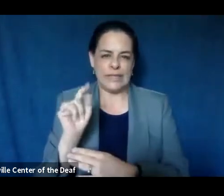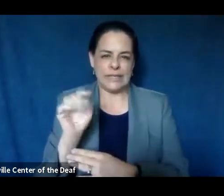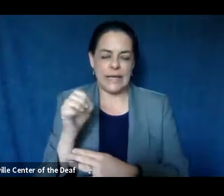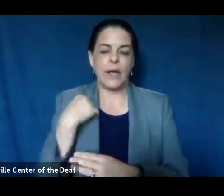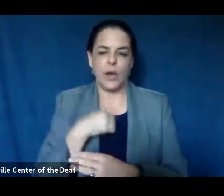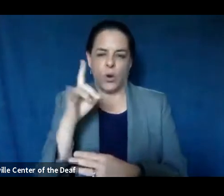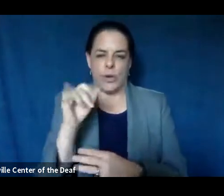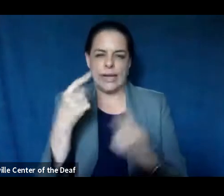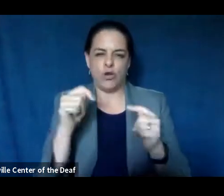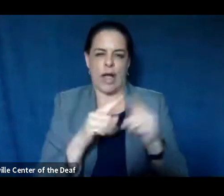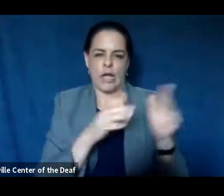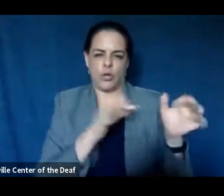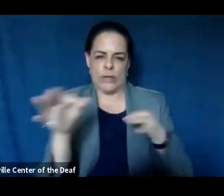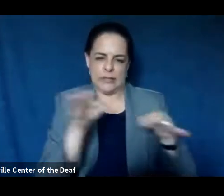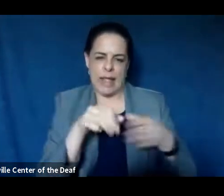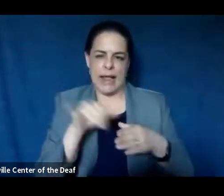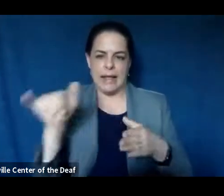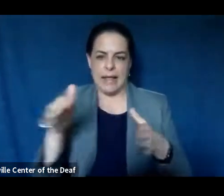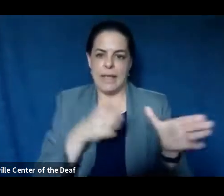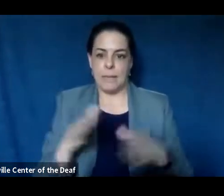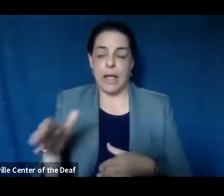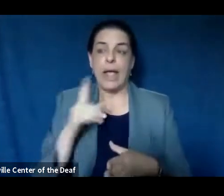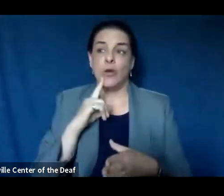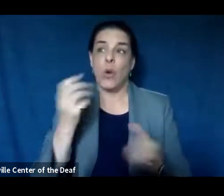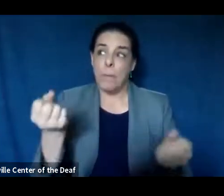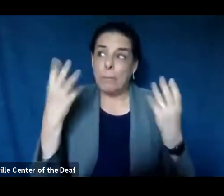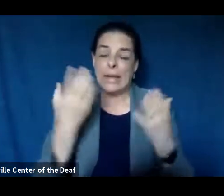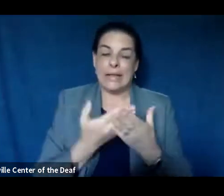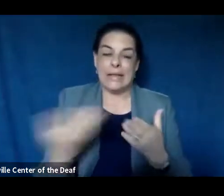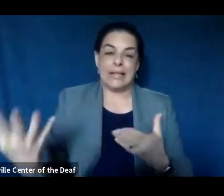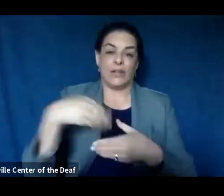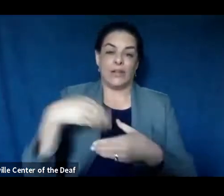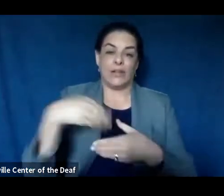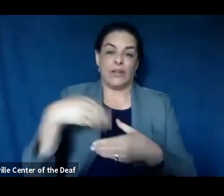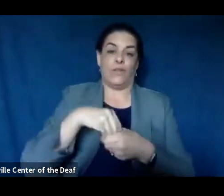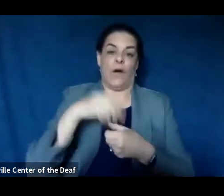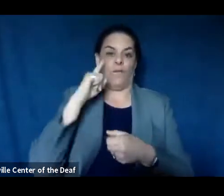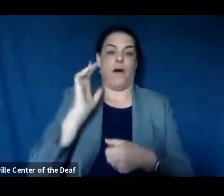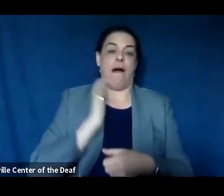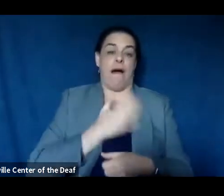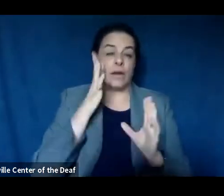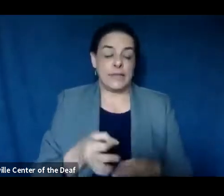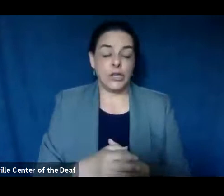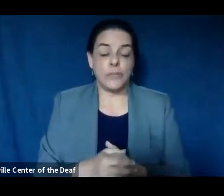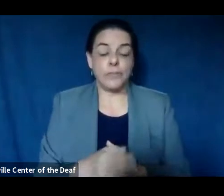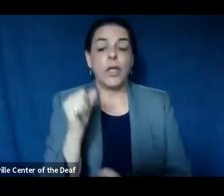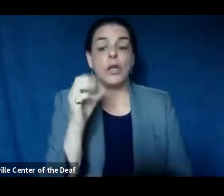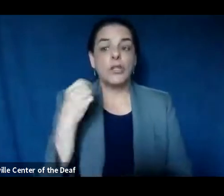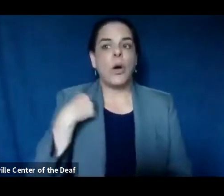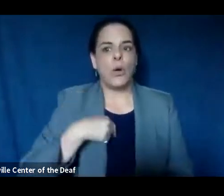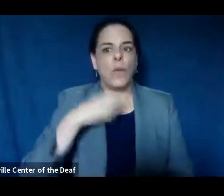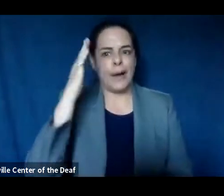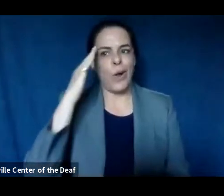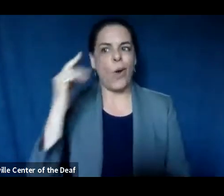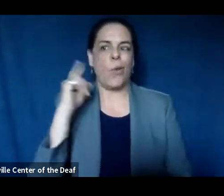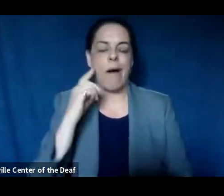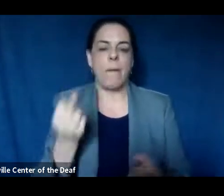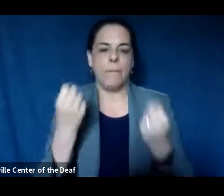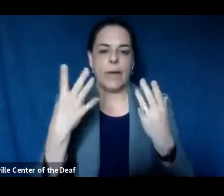to explain that in the plan. There's a lot to these decisions that we're making. So with that said, we know we're getting a lot of questions on